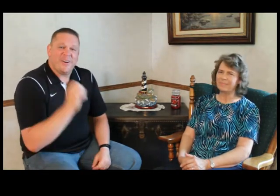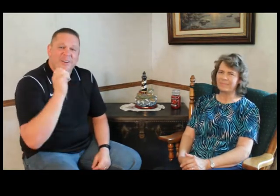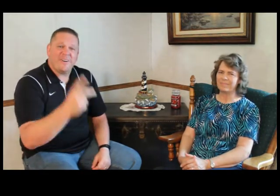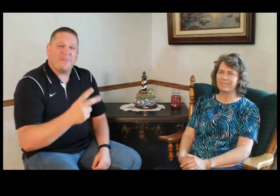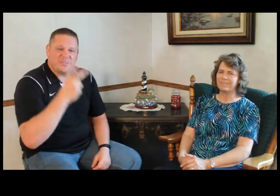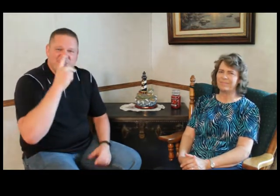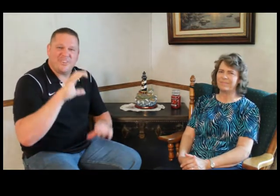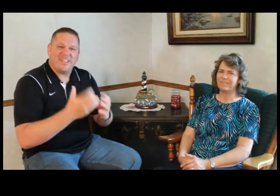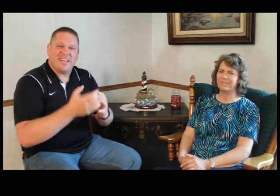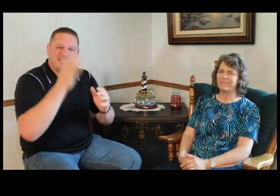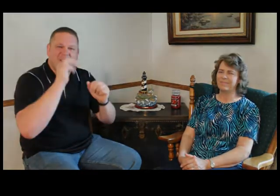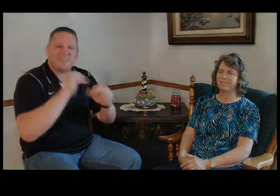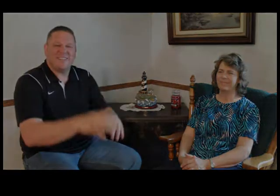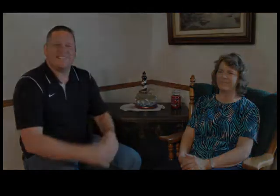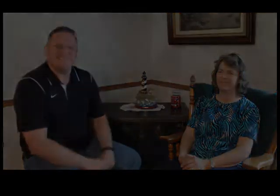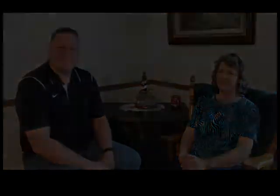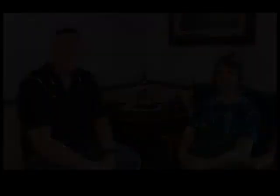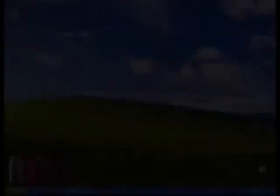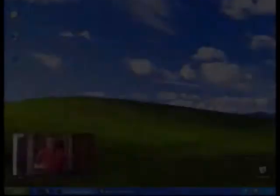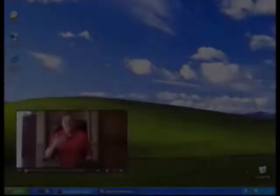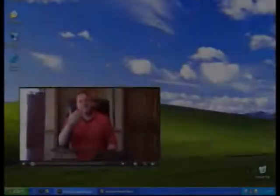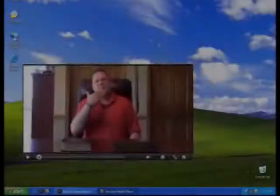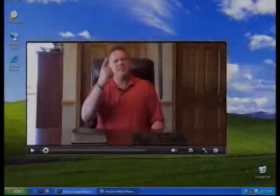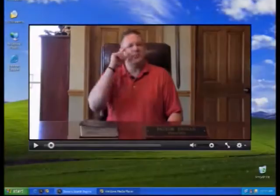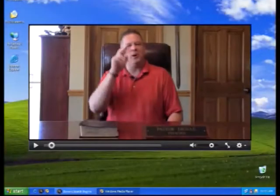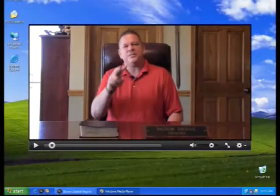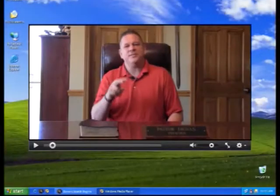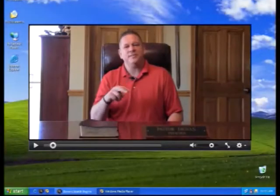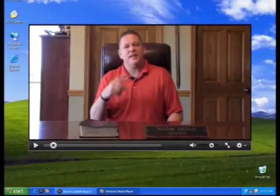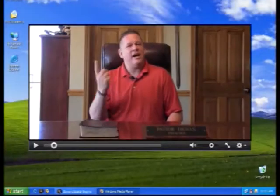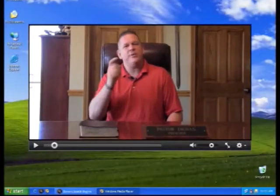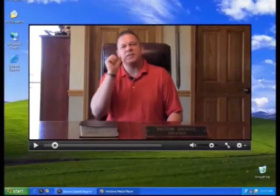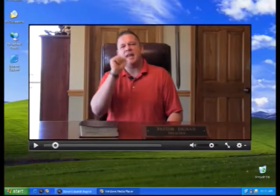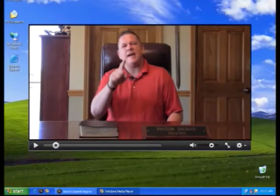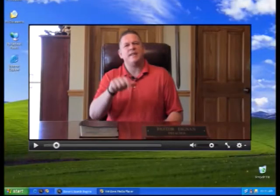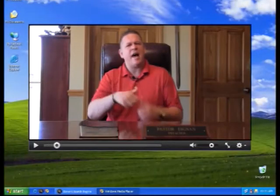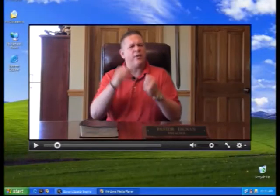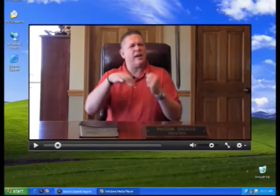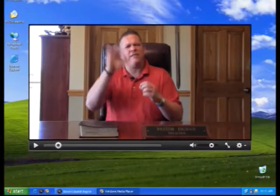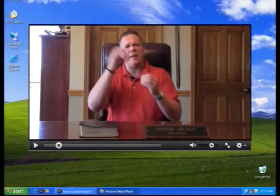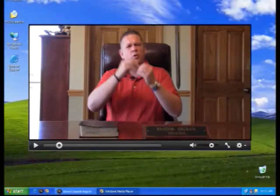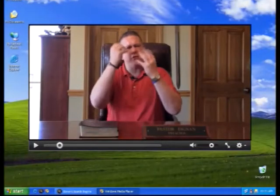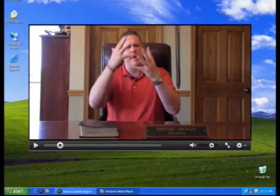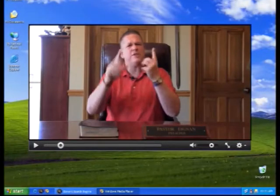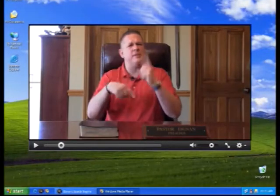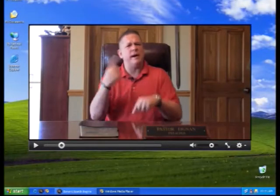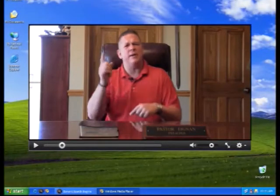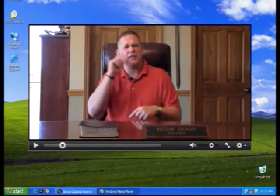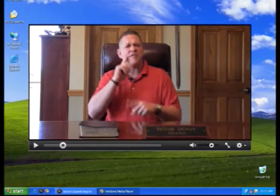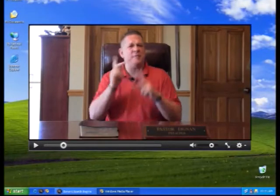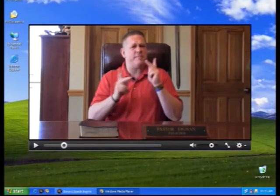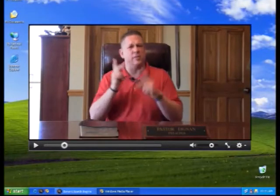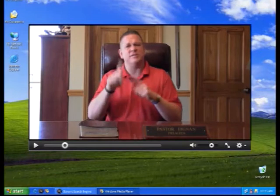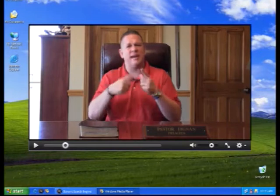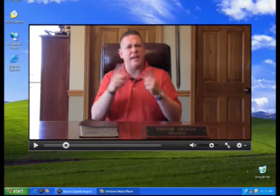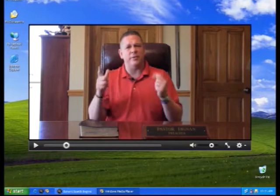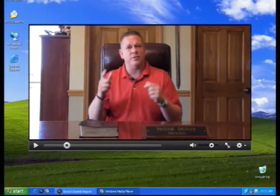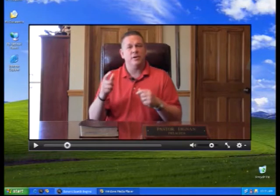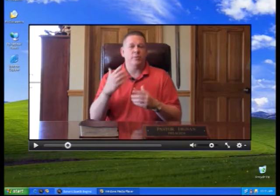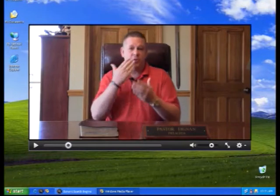All right. We'll see you in class. God bless. Thanks for watching. I always get asked, how can I find more information about deaf people and sign language? Well,